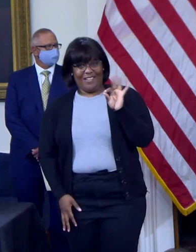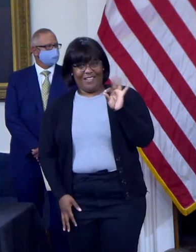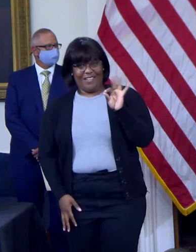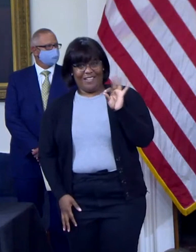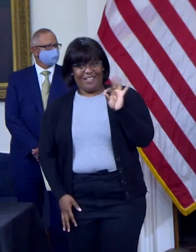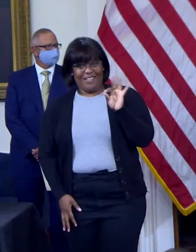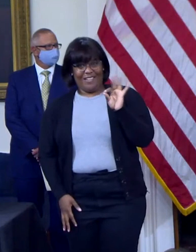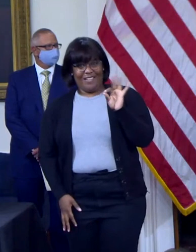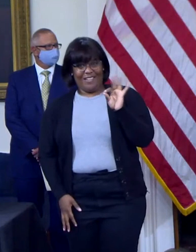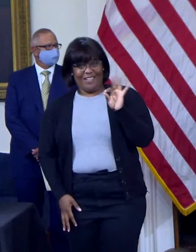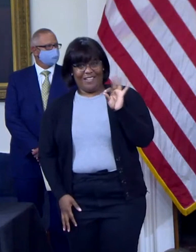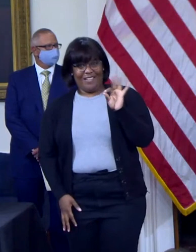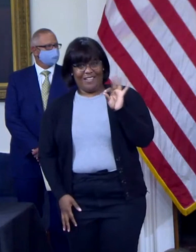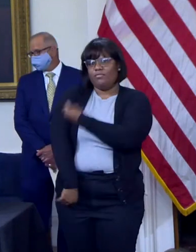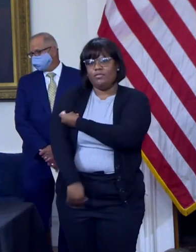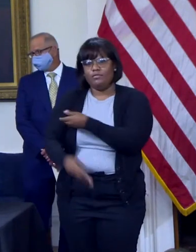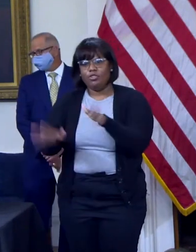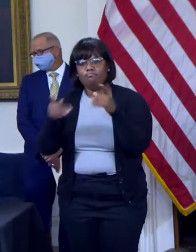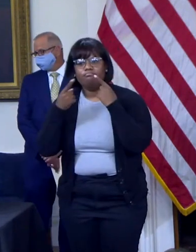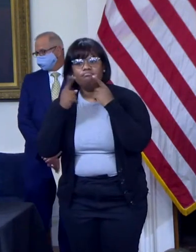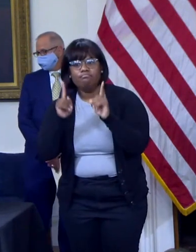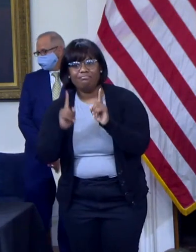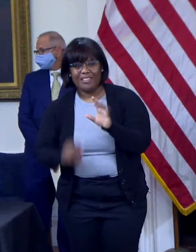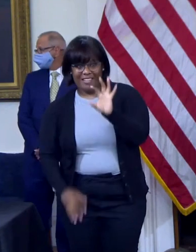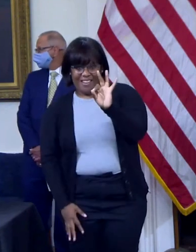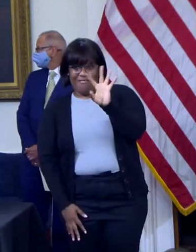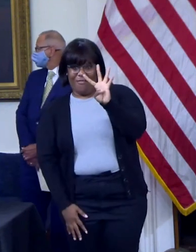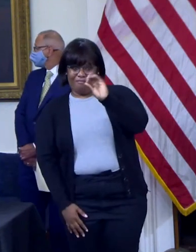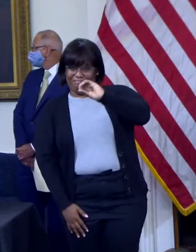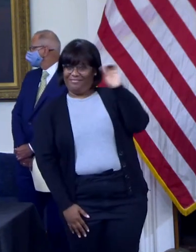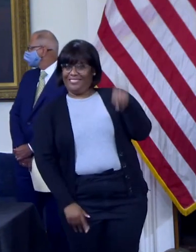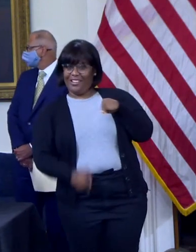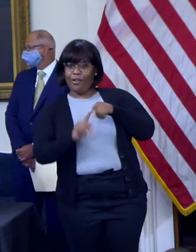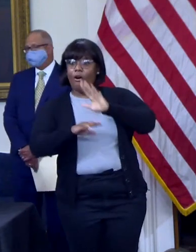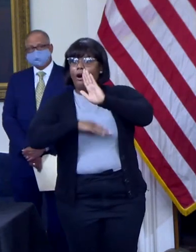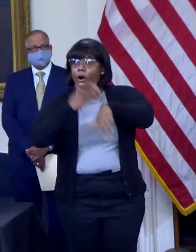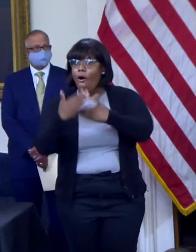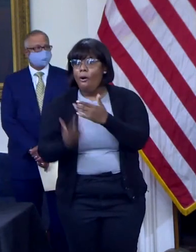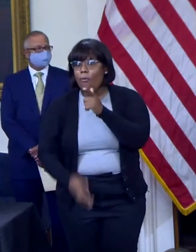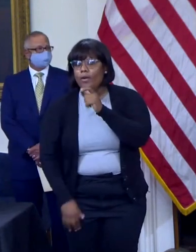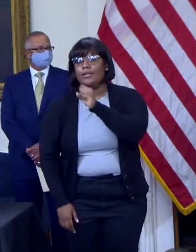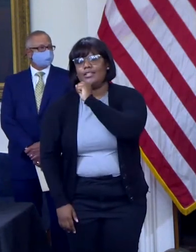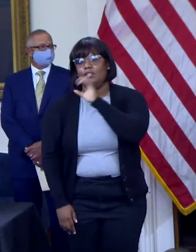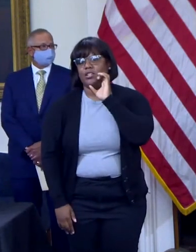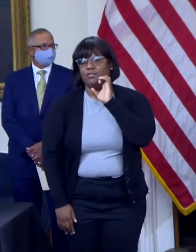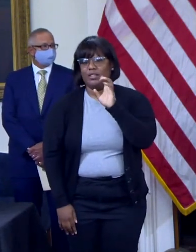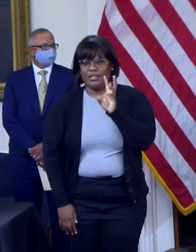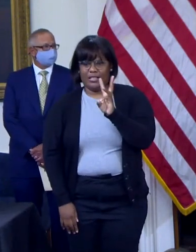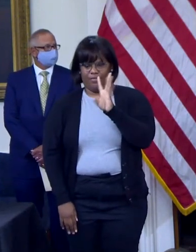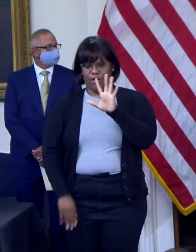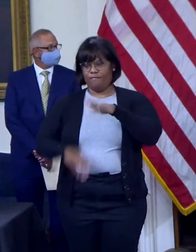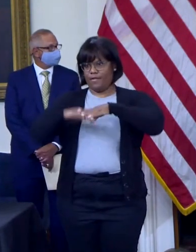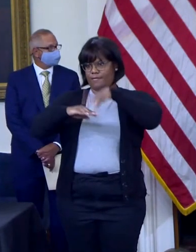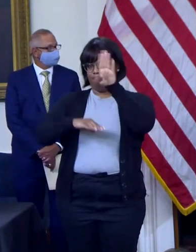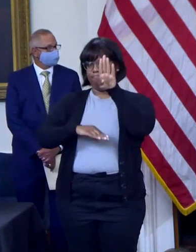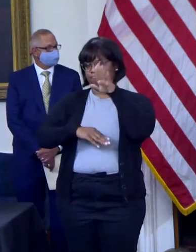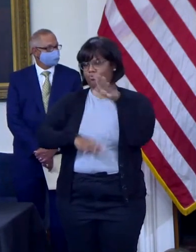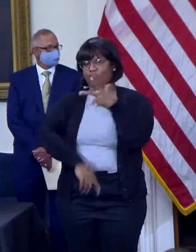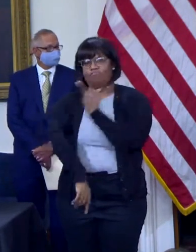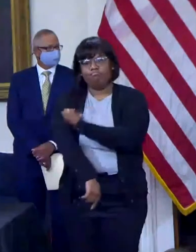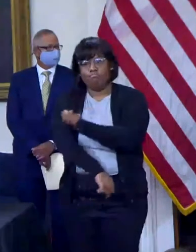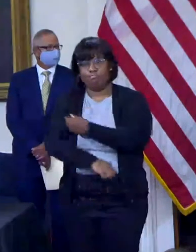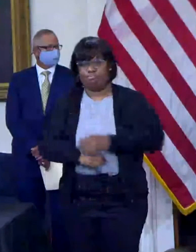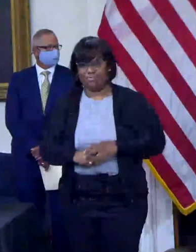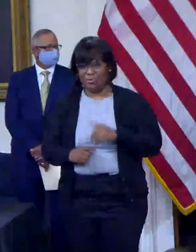vaccinated, 94% of all Marylanders 65 and older. I want to just take a